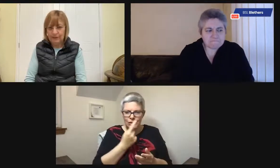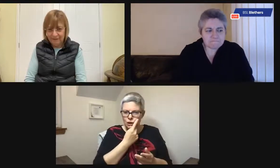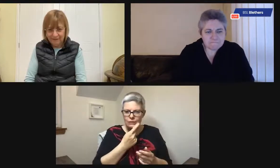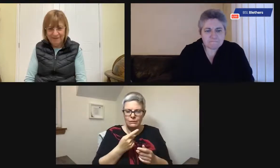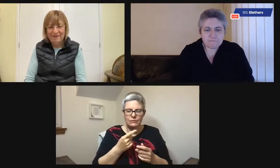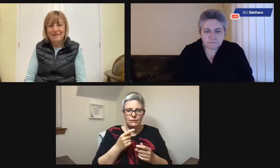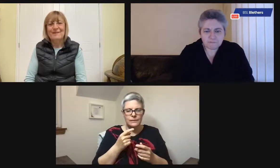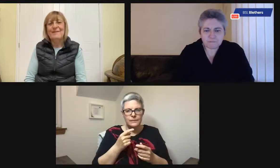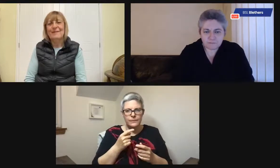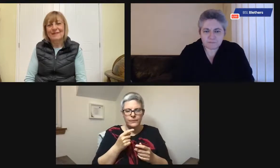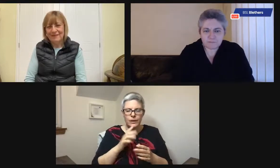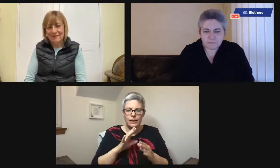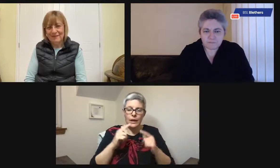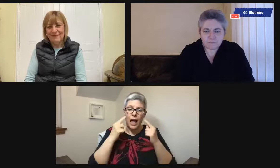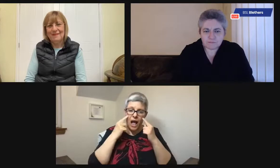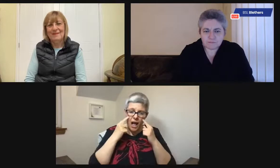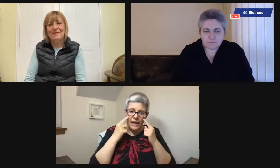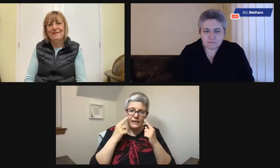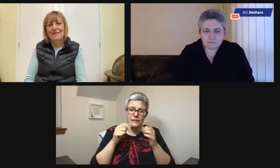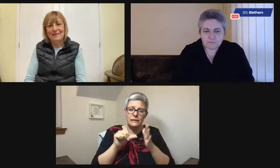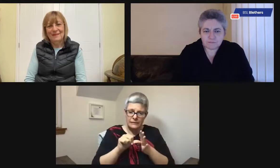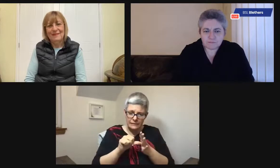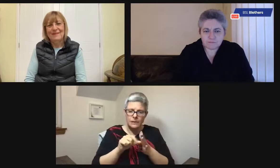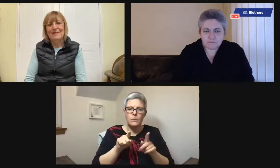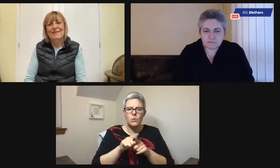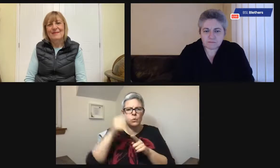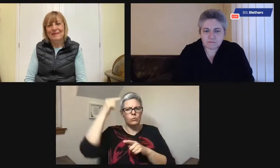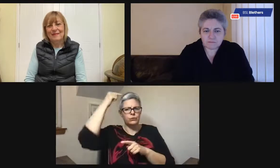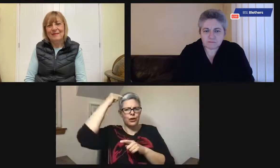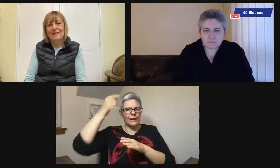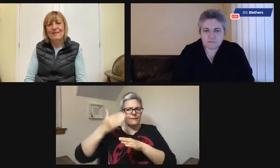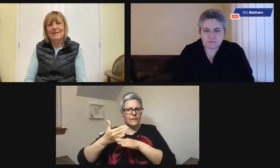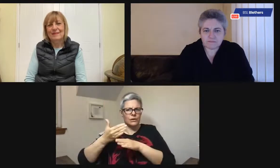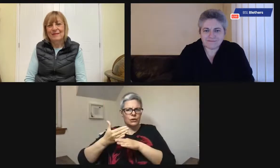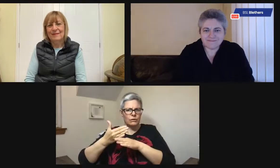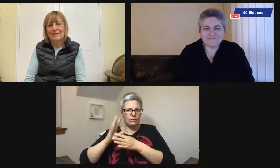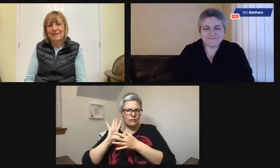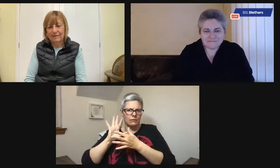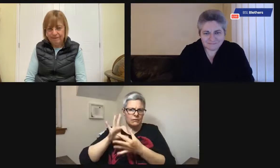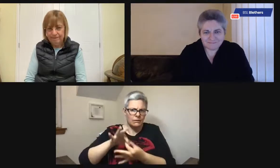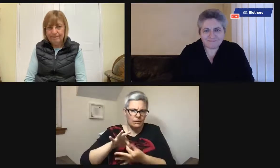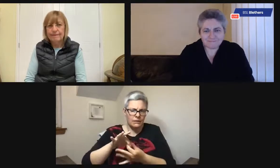the same, they're not going to be able to locate those items on the table. As we've mentioned before,